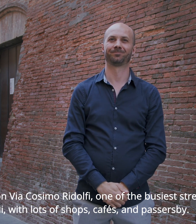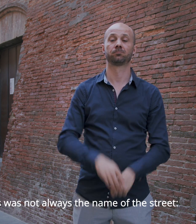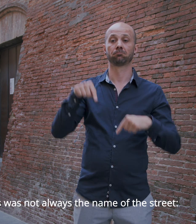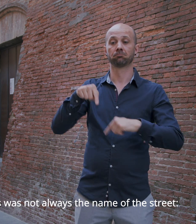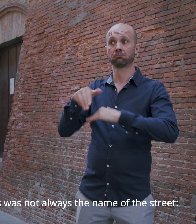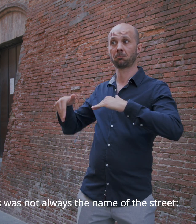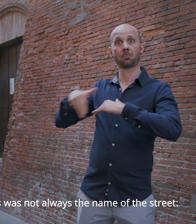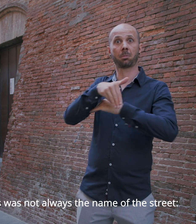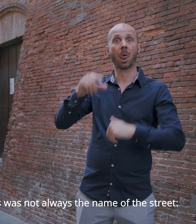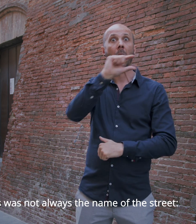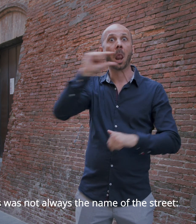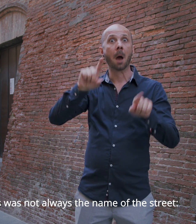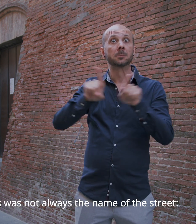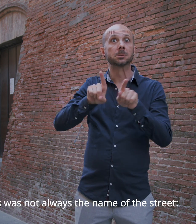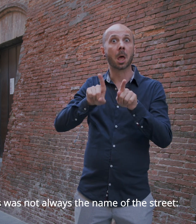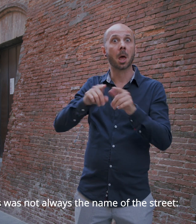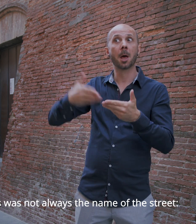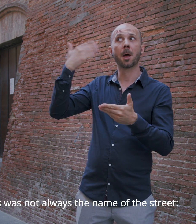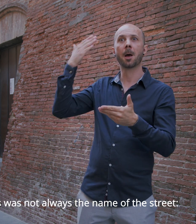This was not always the name of the street.